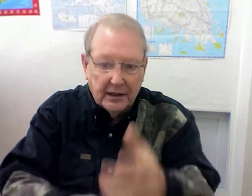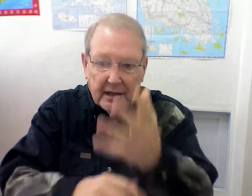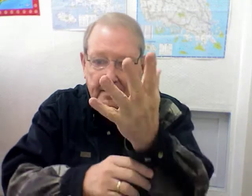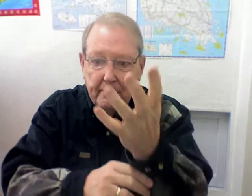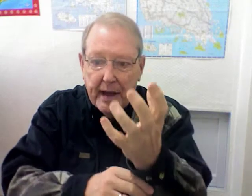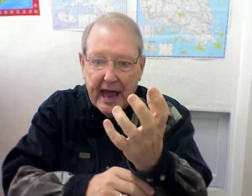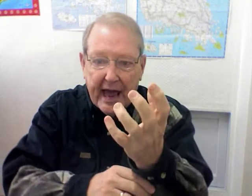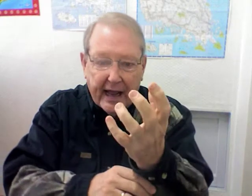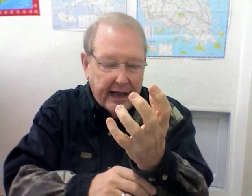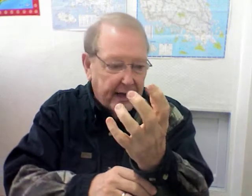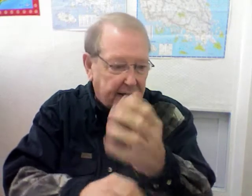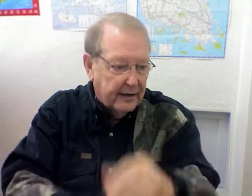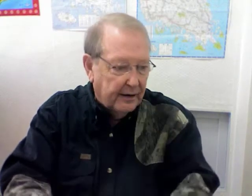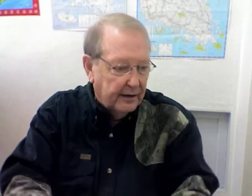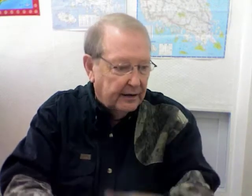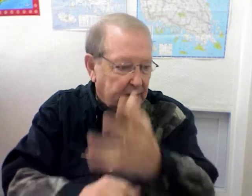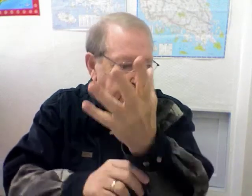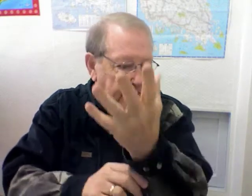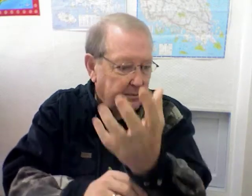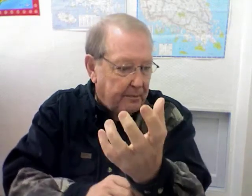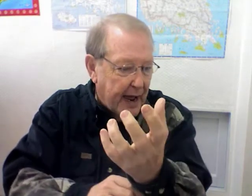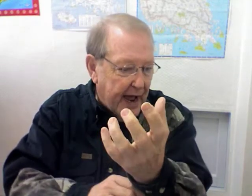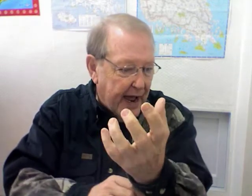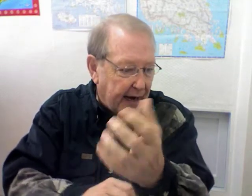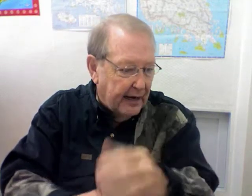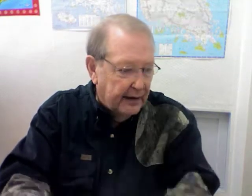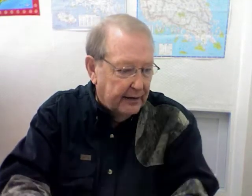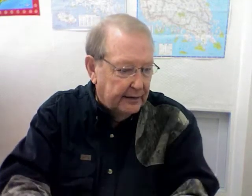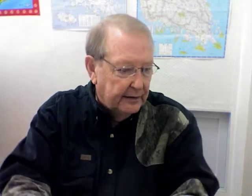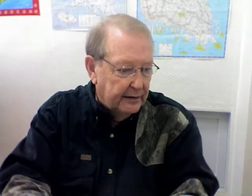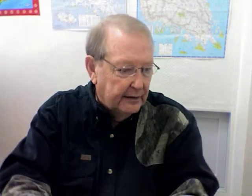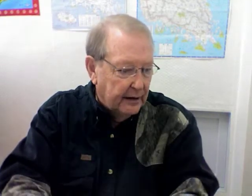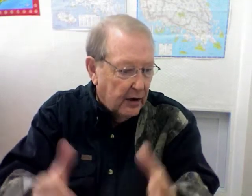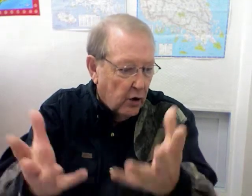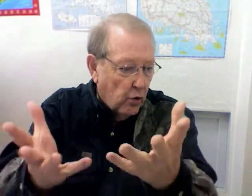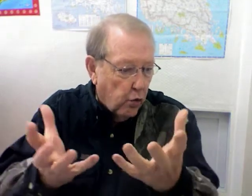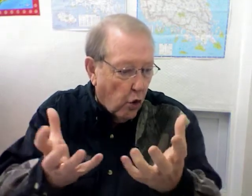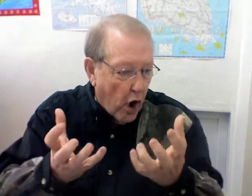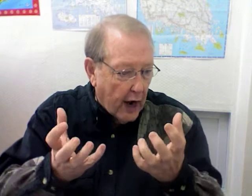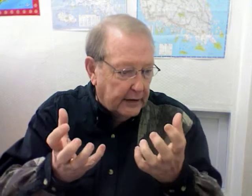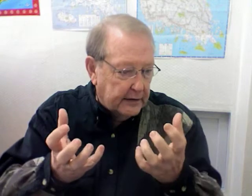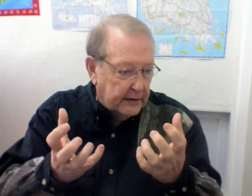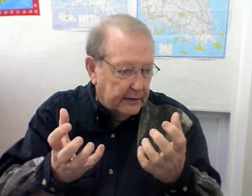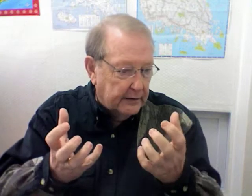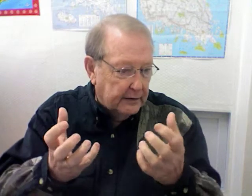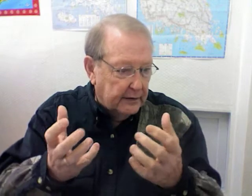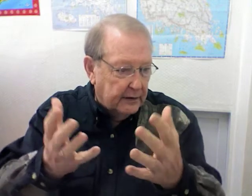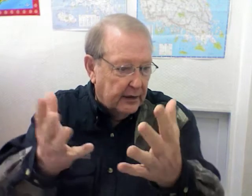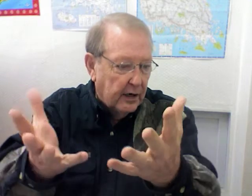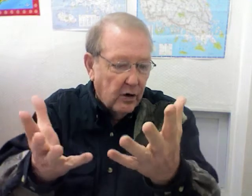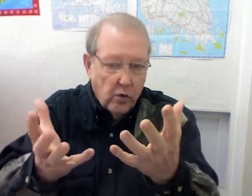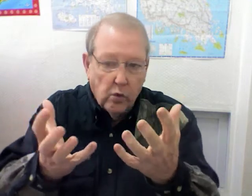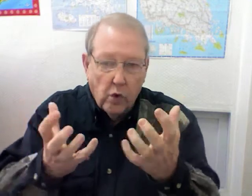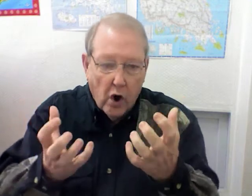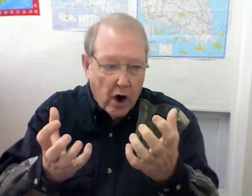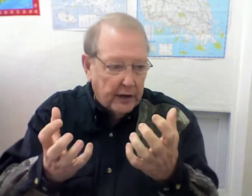Beg. Beg. Want. Want.